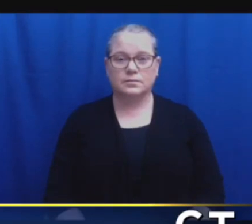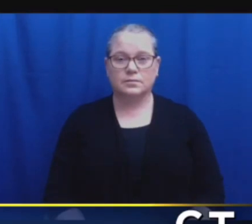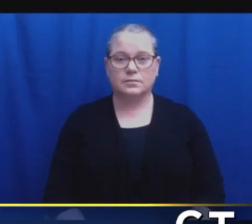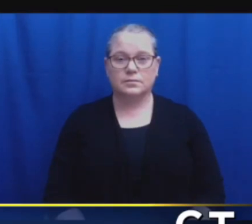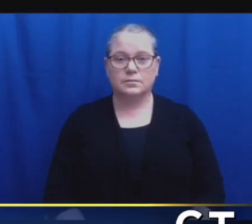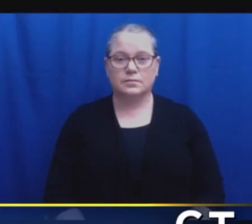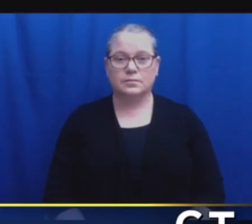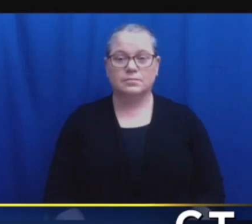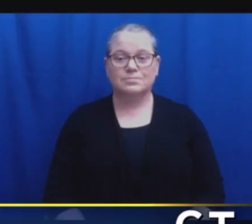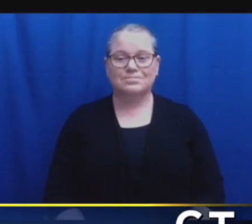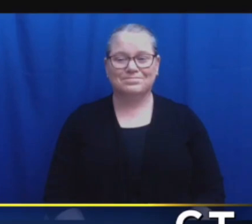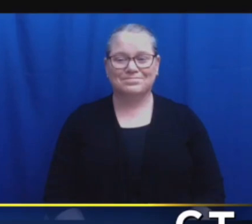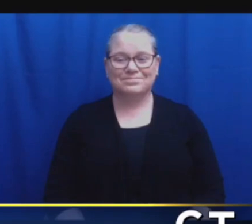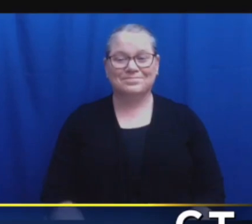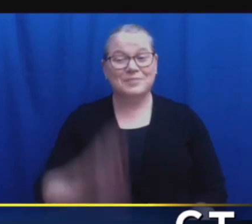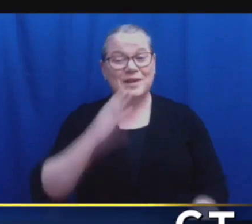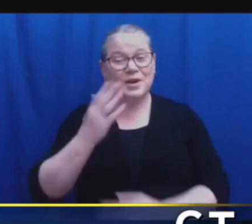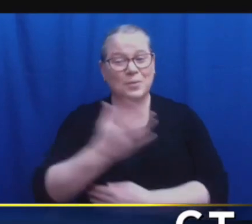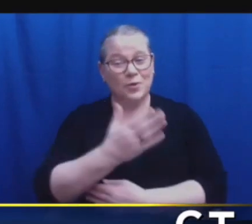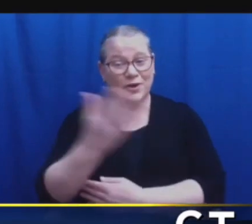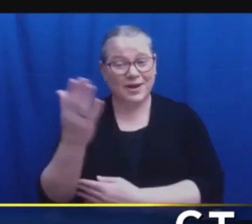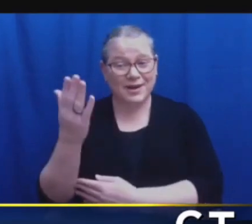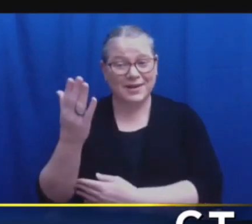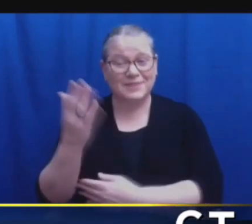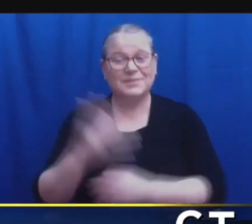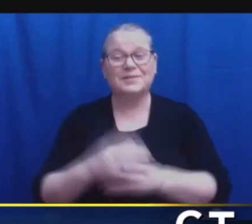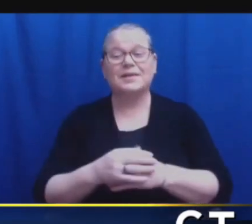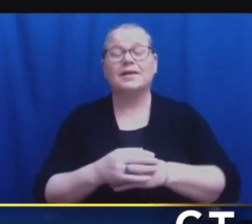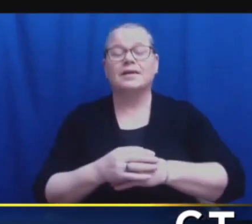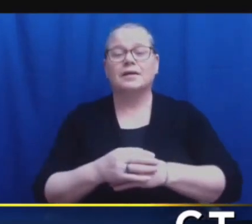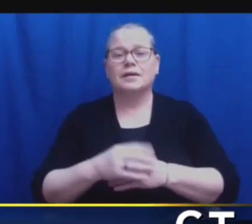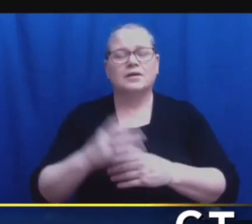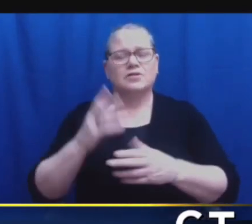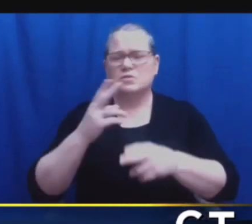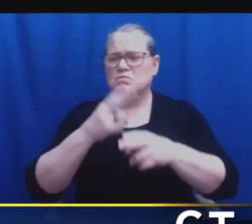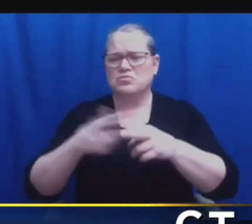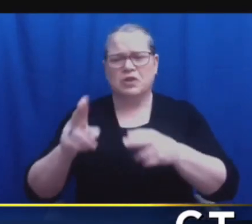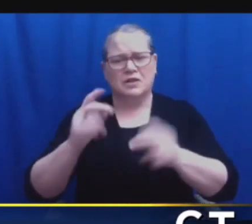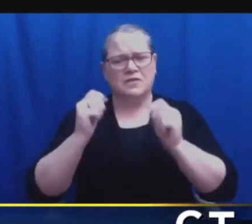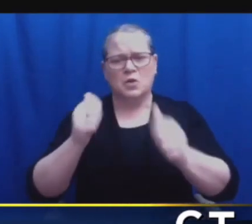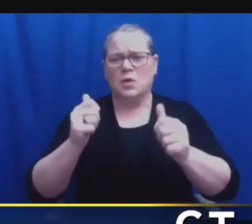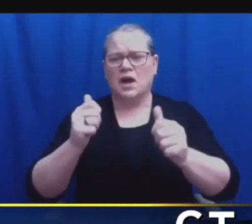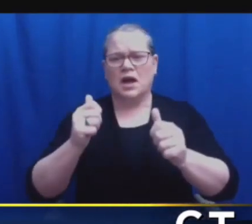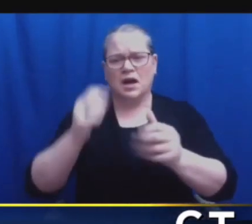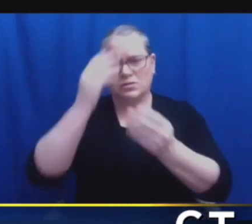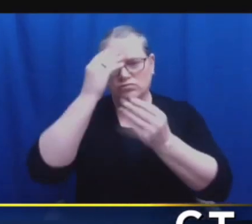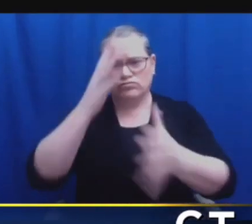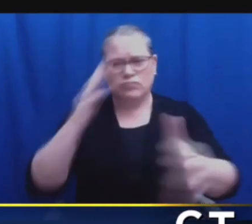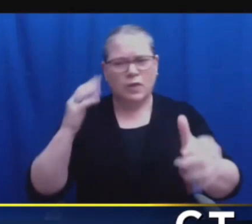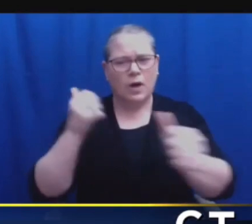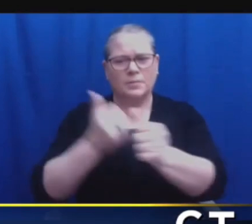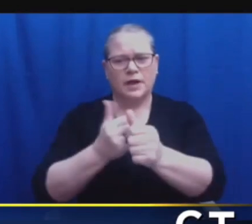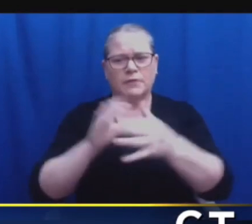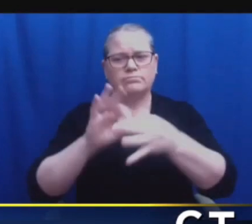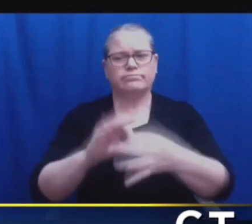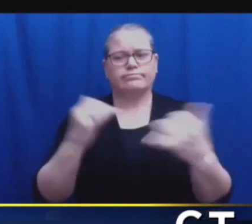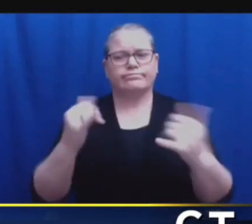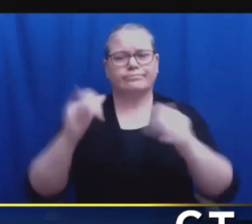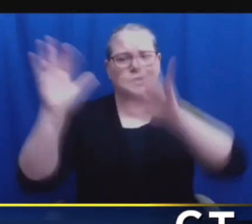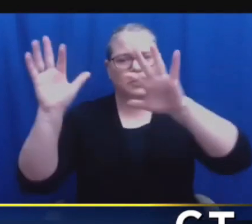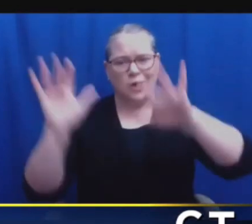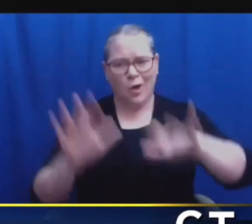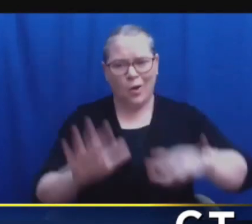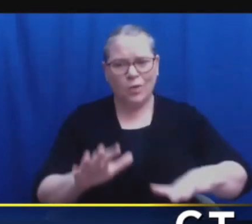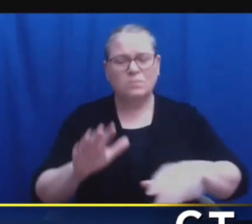Good morning, everybody. I just wanted to give you a quick update on the snowstorm. I'd like to think we're on the backside of this. A couple more